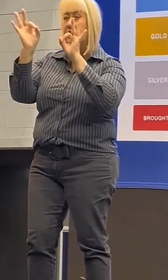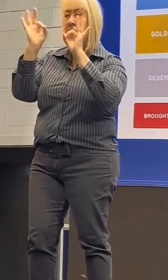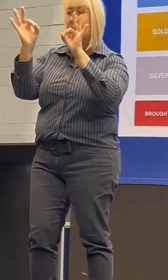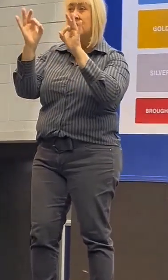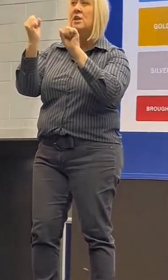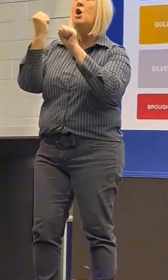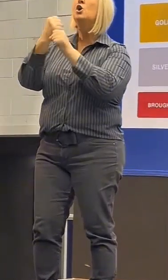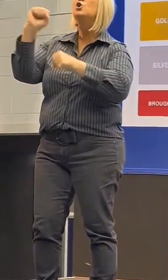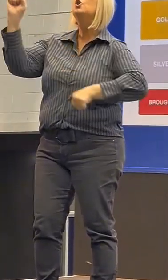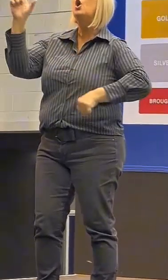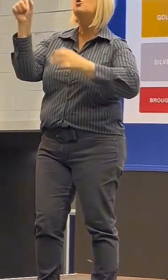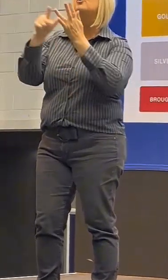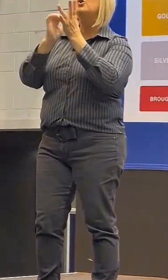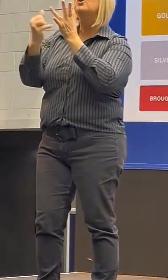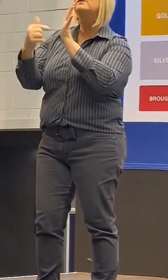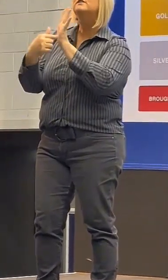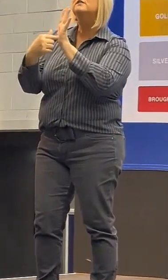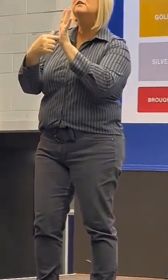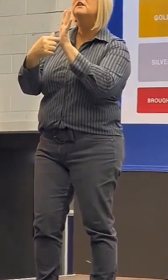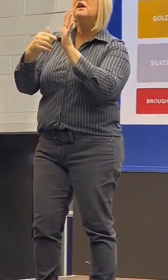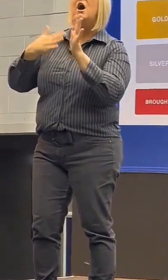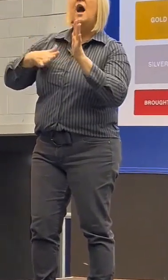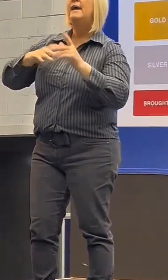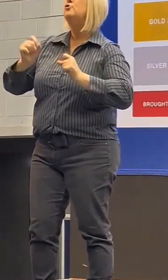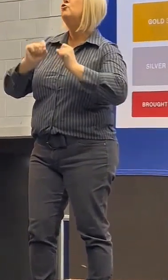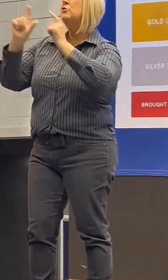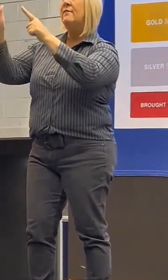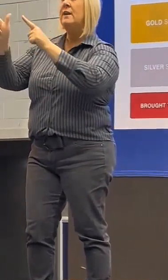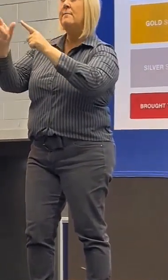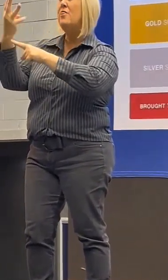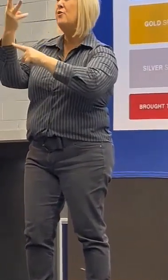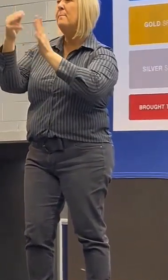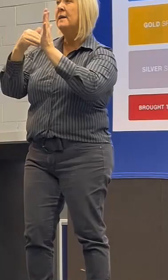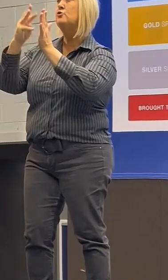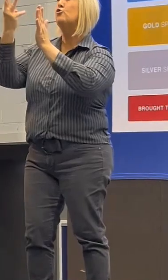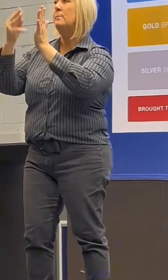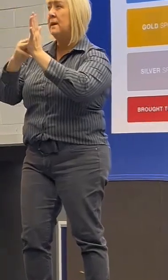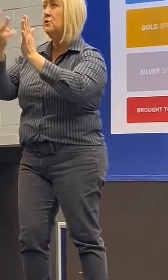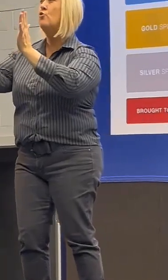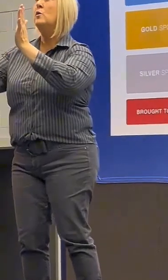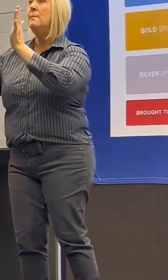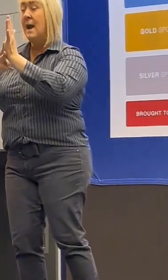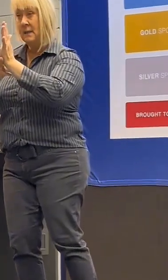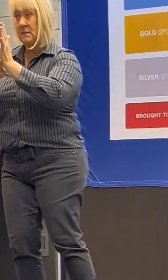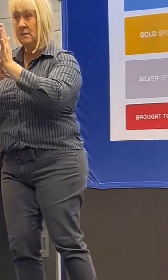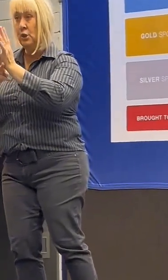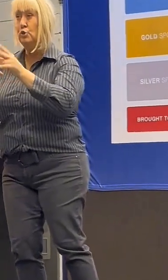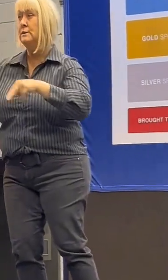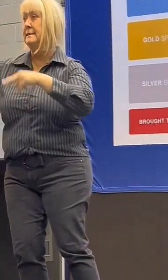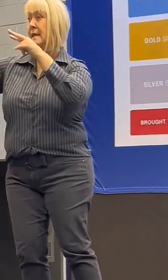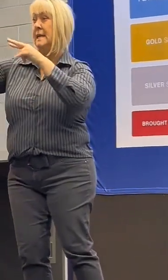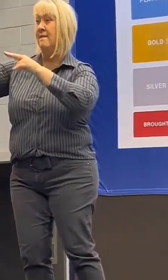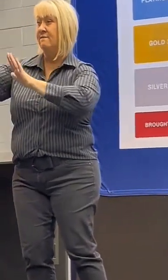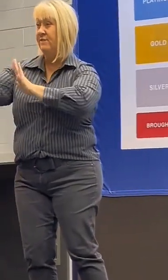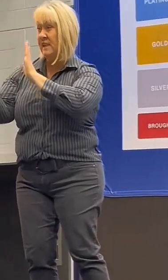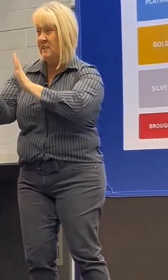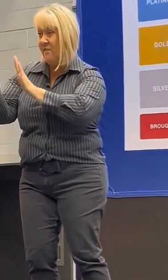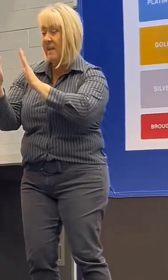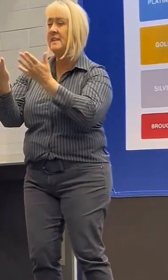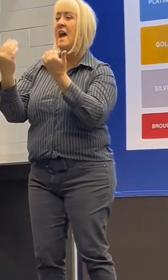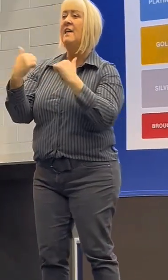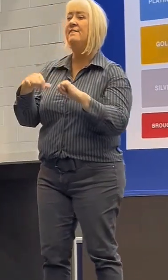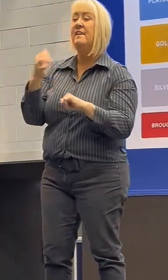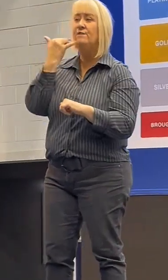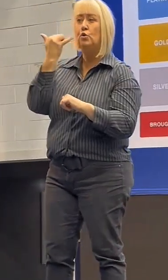regulations, I had to travel every three months to see him in person, with phone calls in between. Travelling every three months